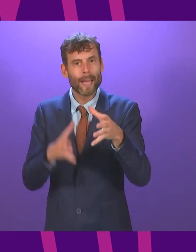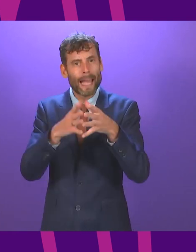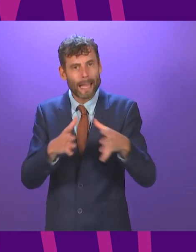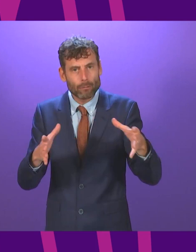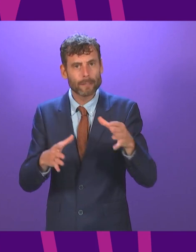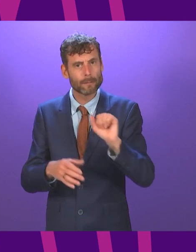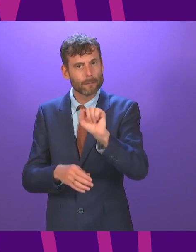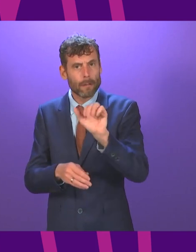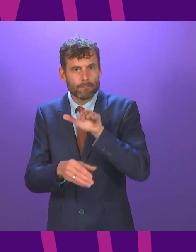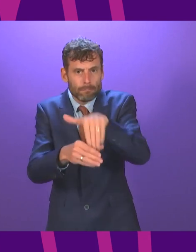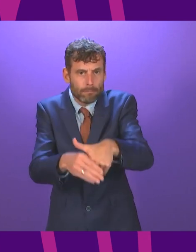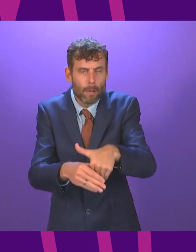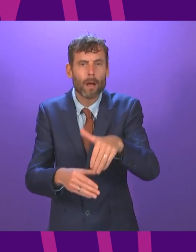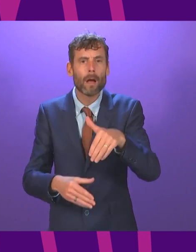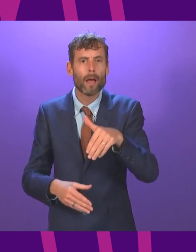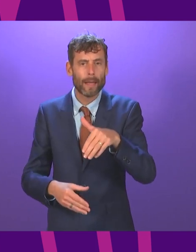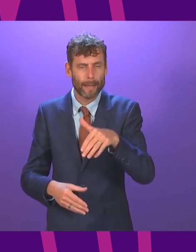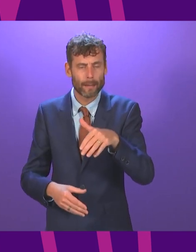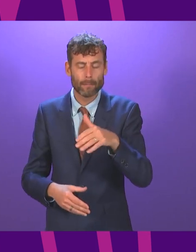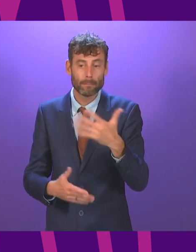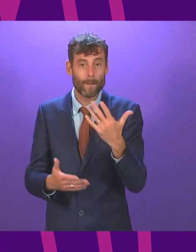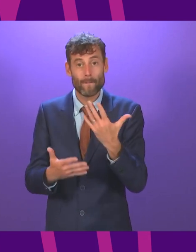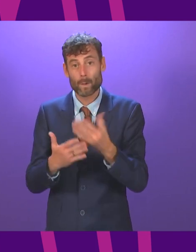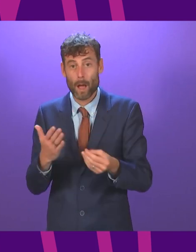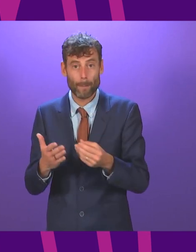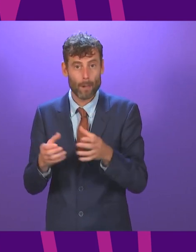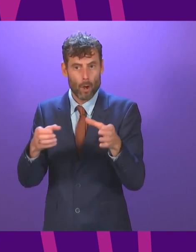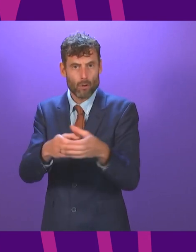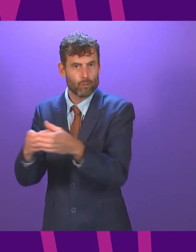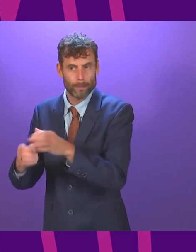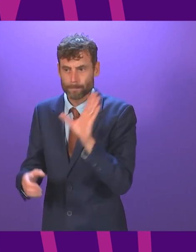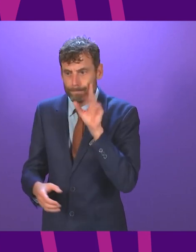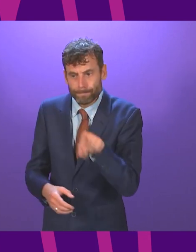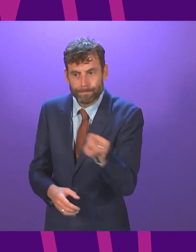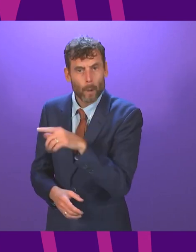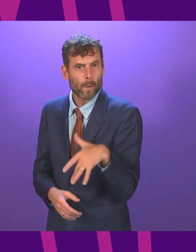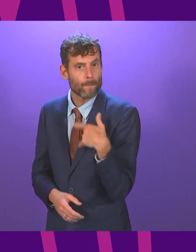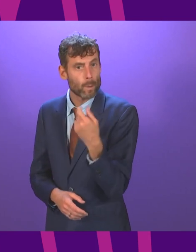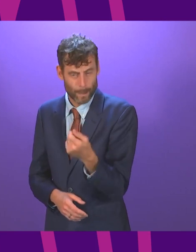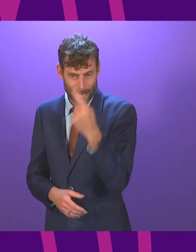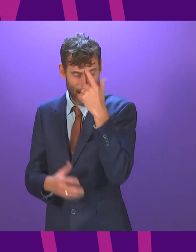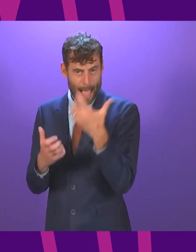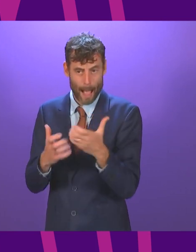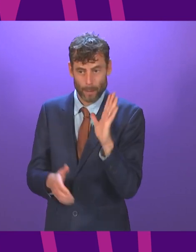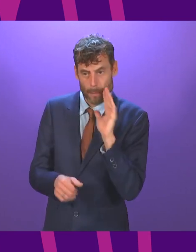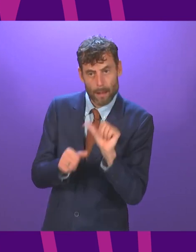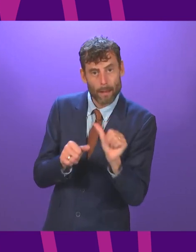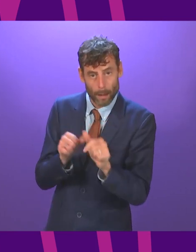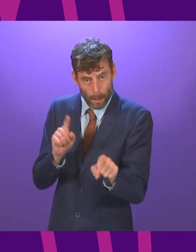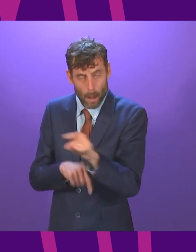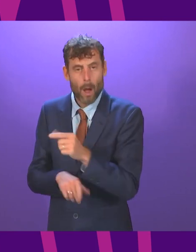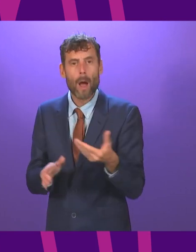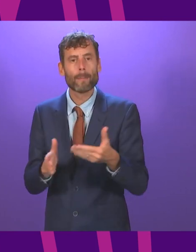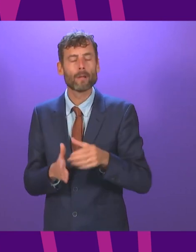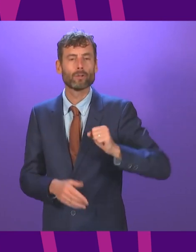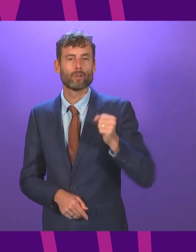particularly in underrepresented groups the commitment to undertake an independent review of the Scottish Welfare Fund important to many